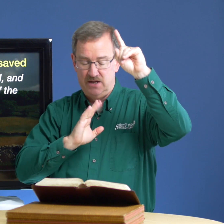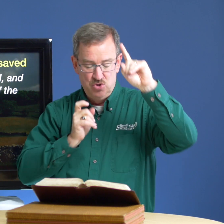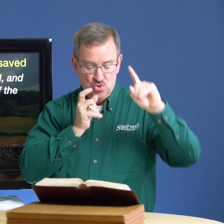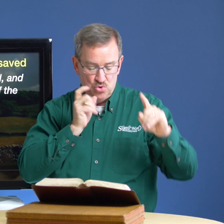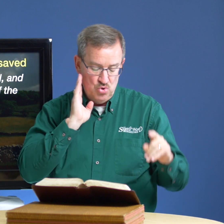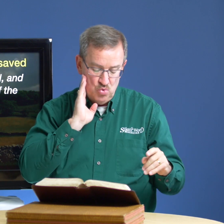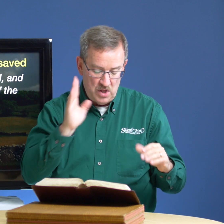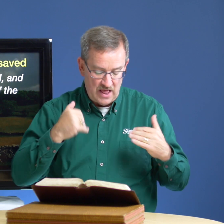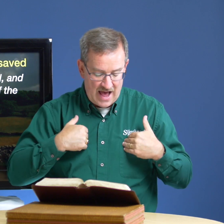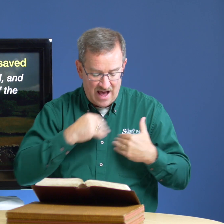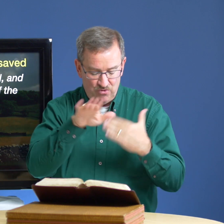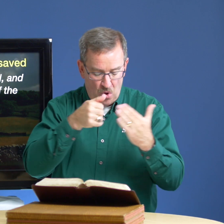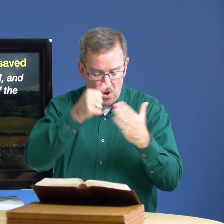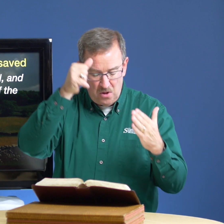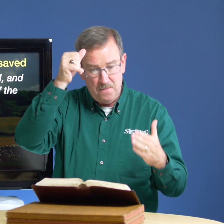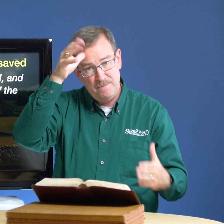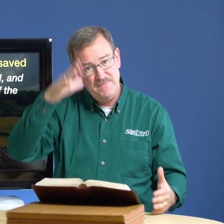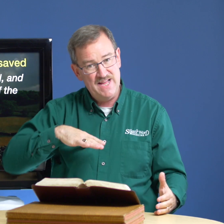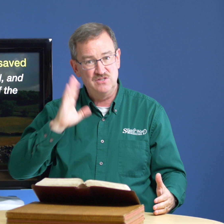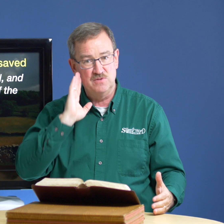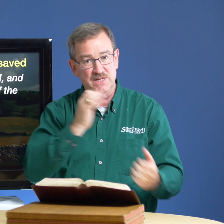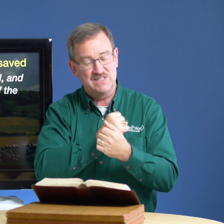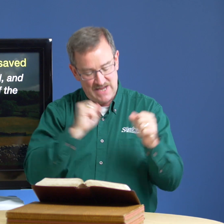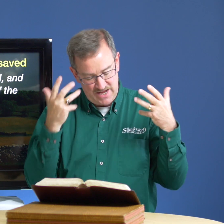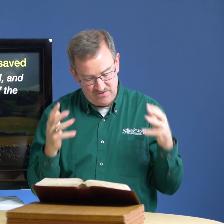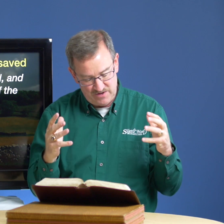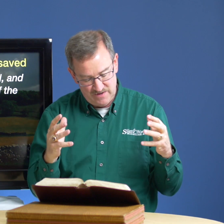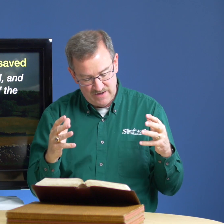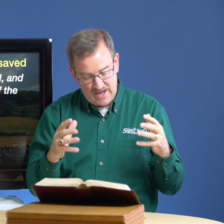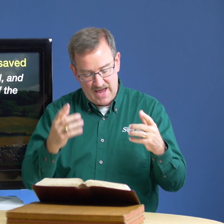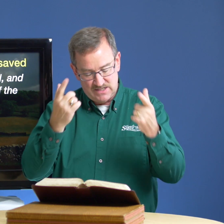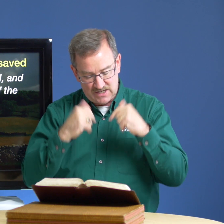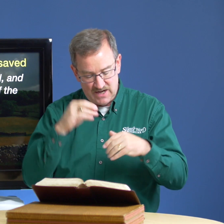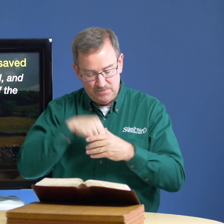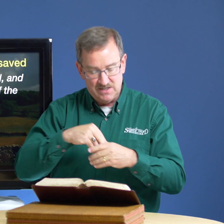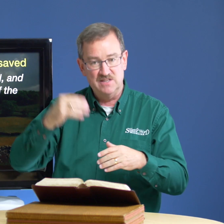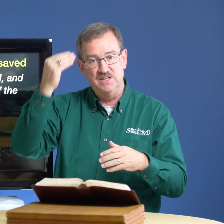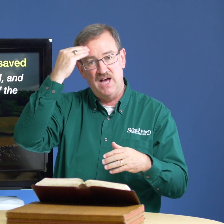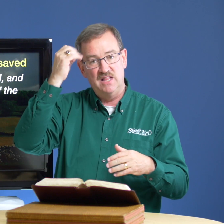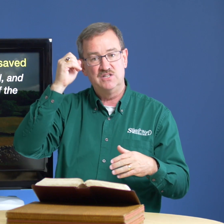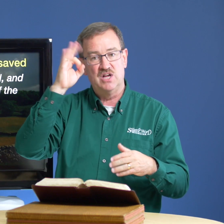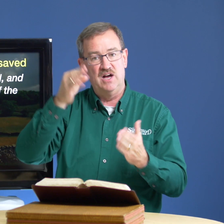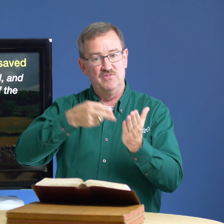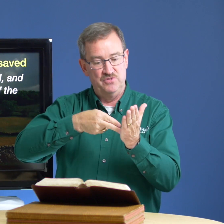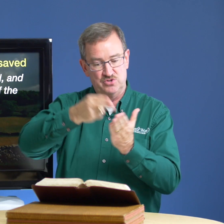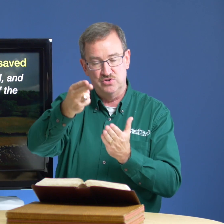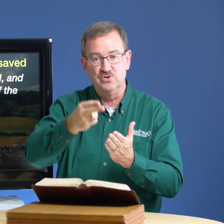who will have all men to be saved and to come into the knowledge of the truth